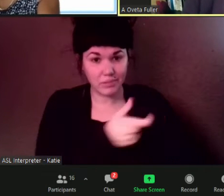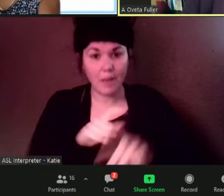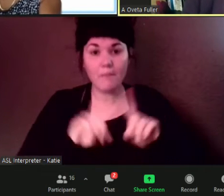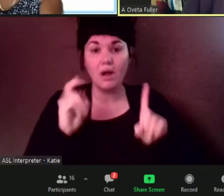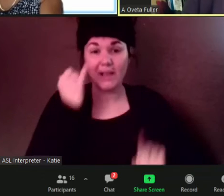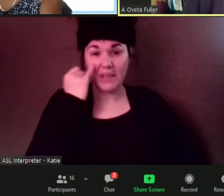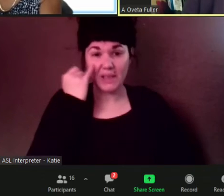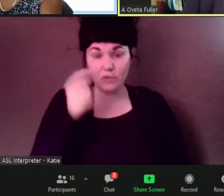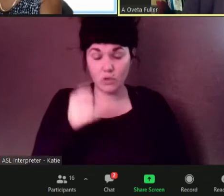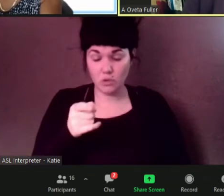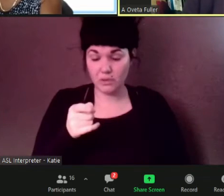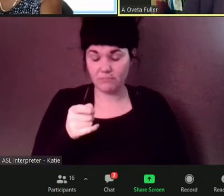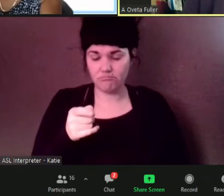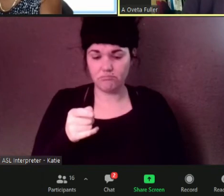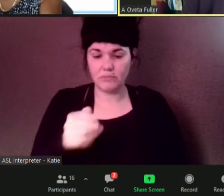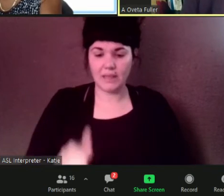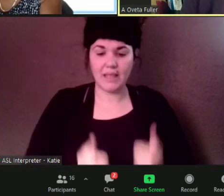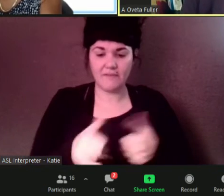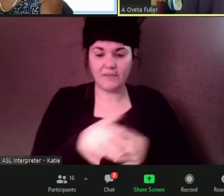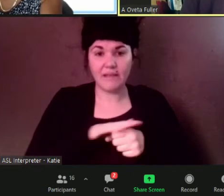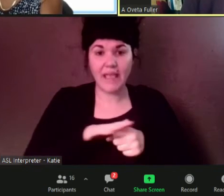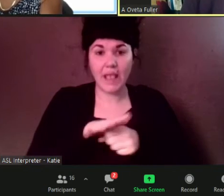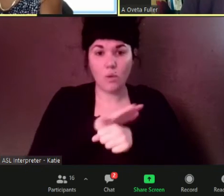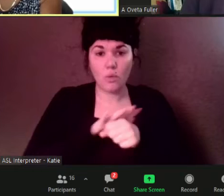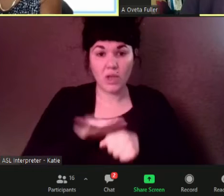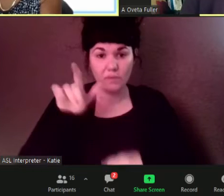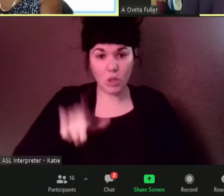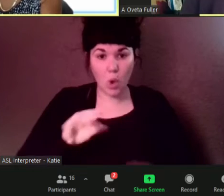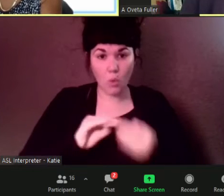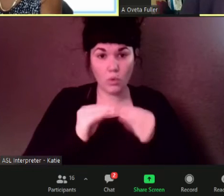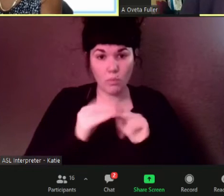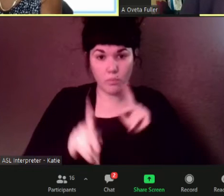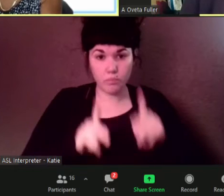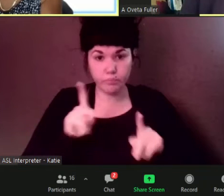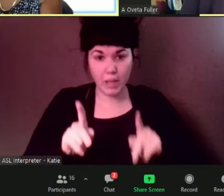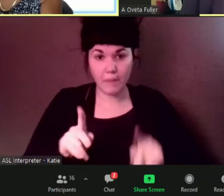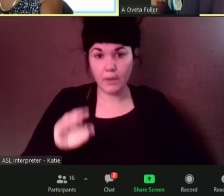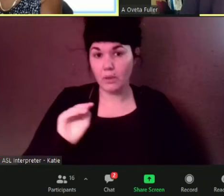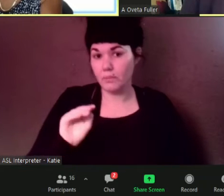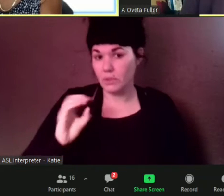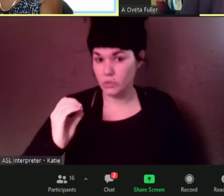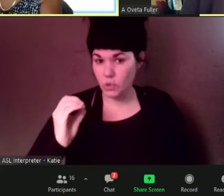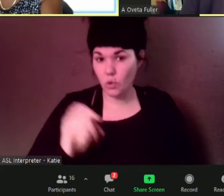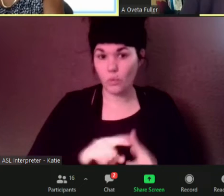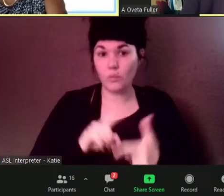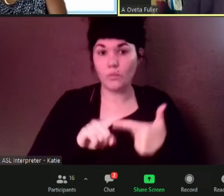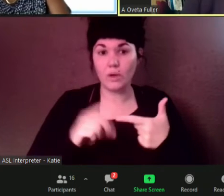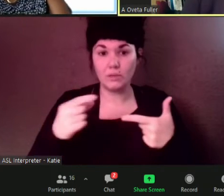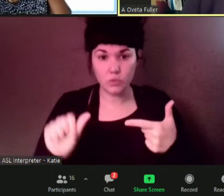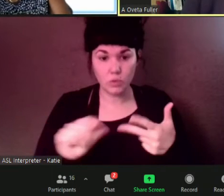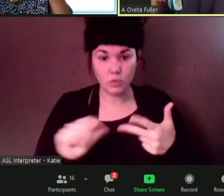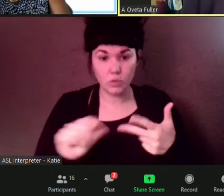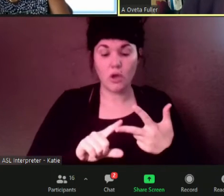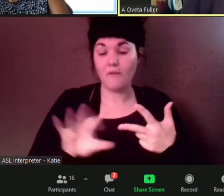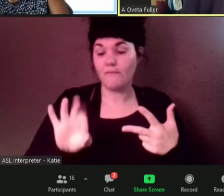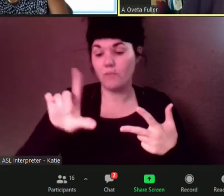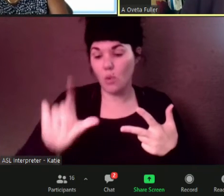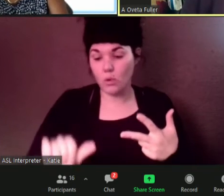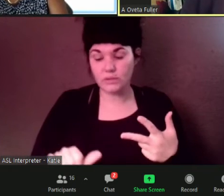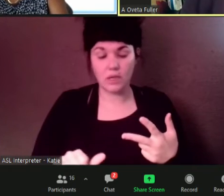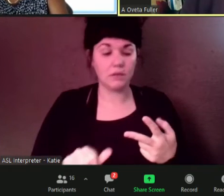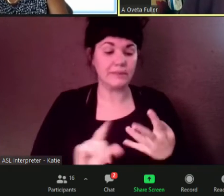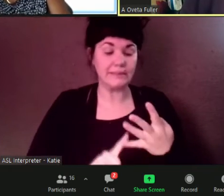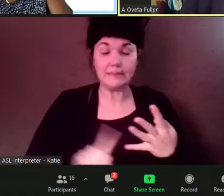um missouri and and georgia um florida texas uh arkansas these are